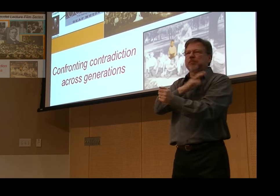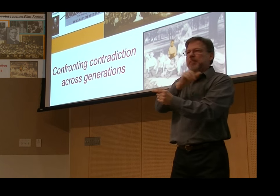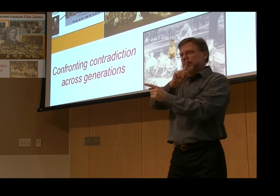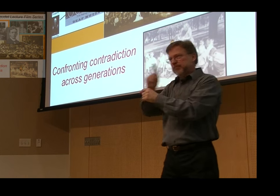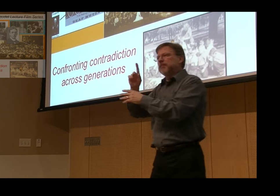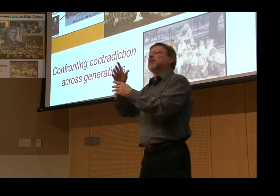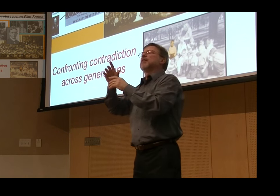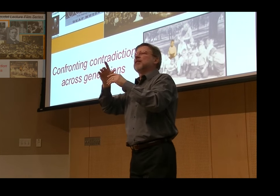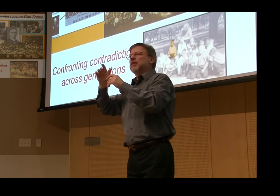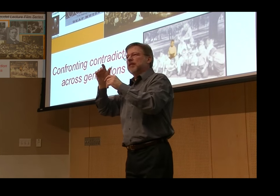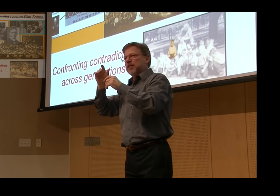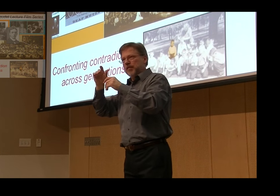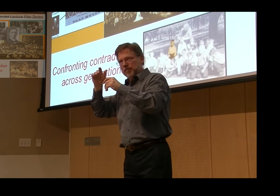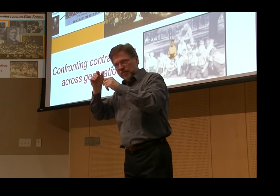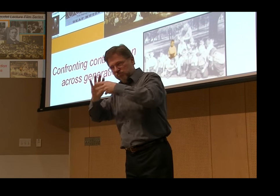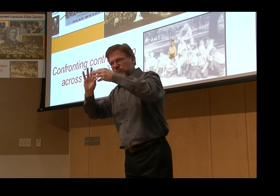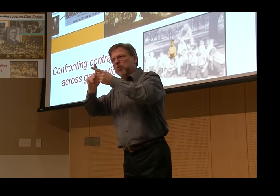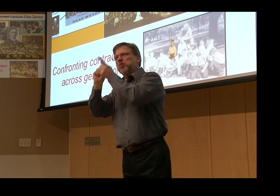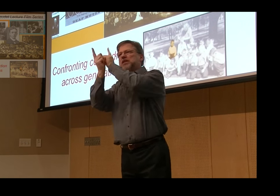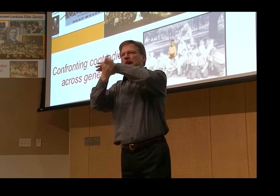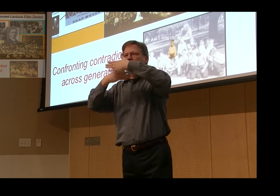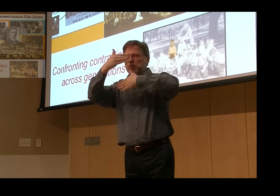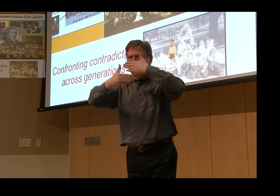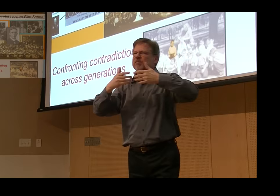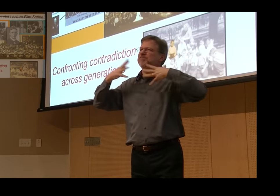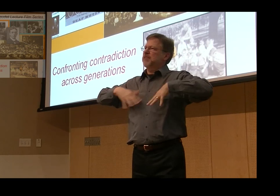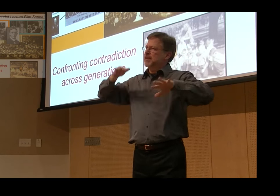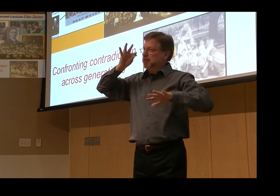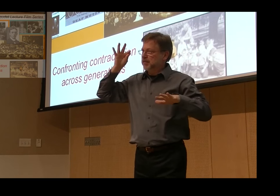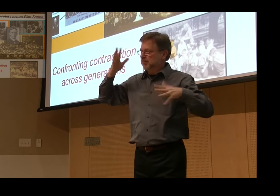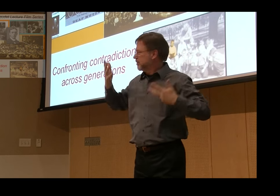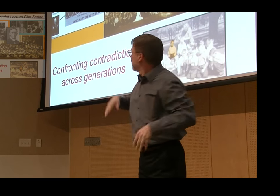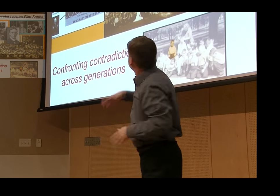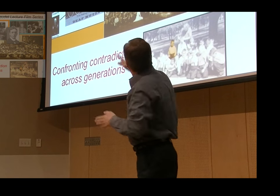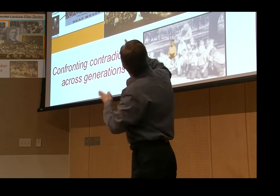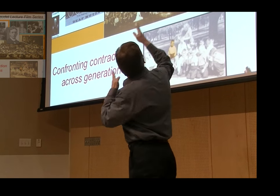Another younger generation person at that time that was recorded on film translated